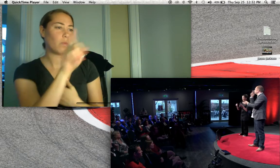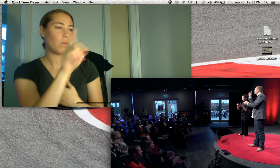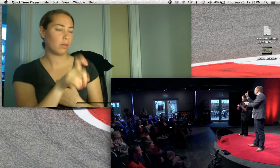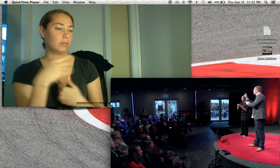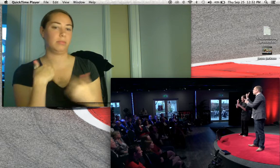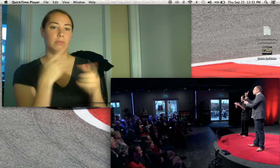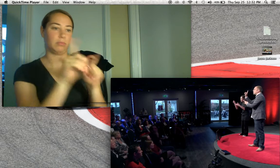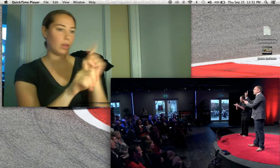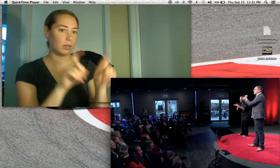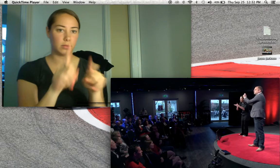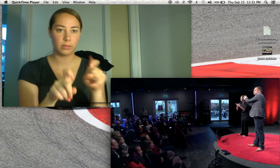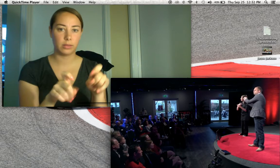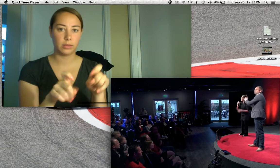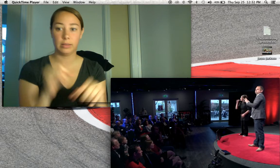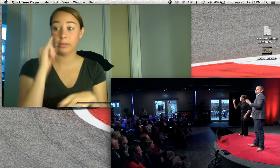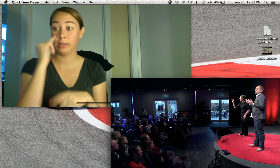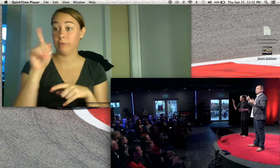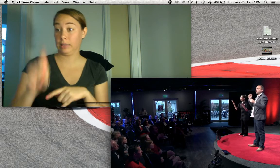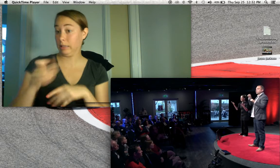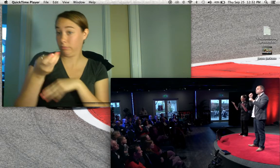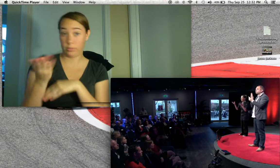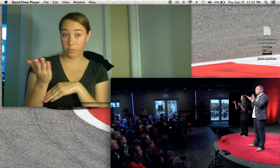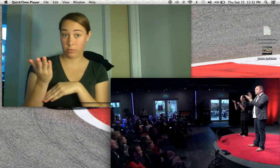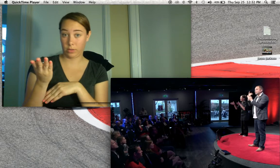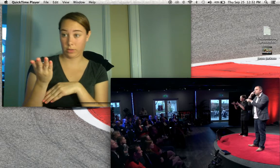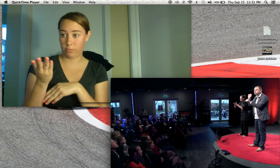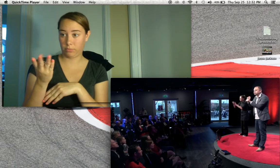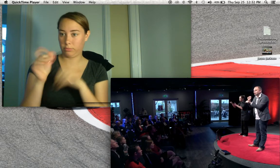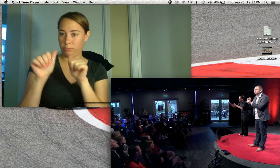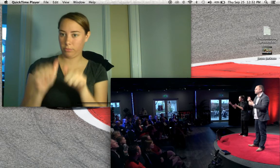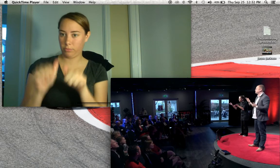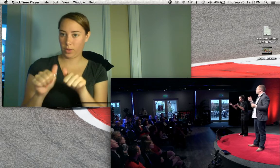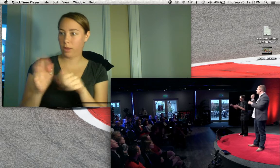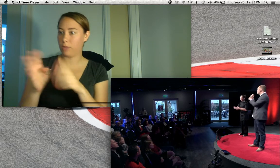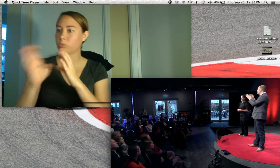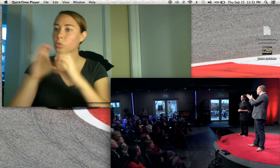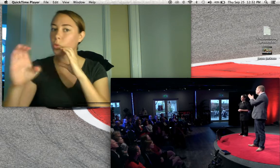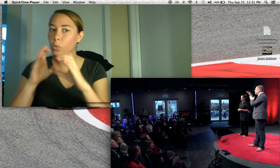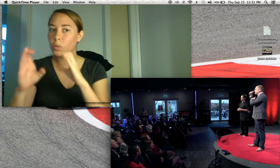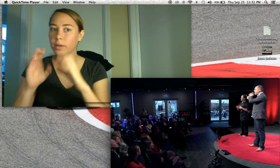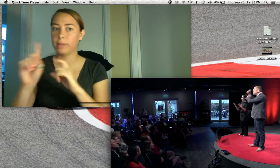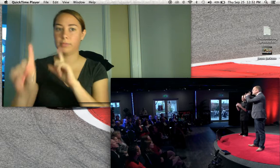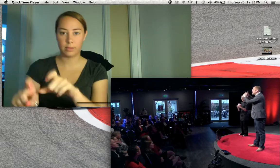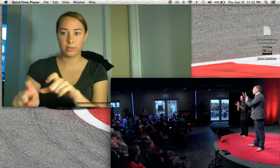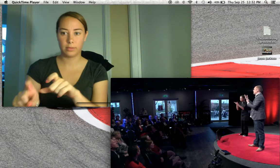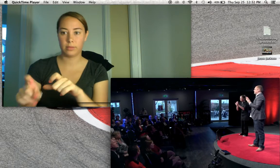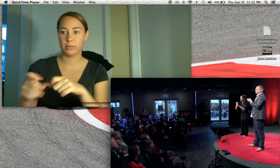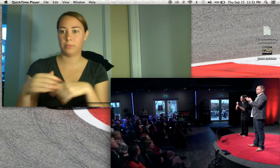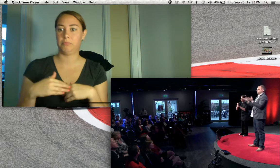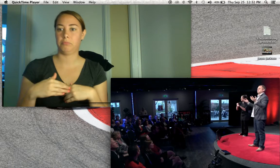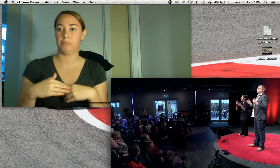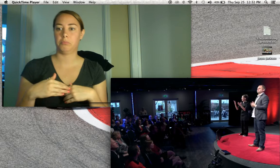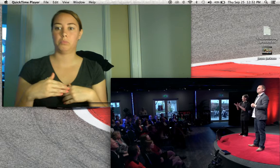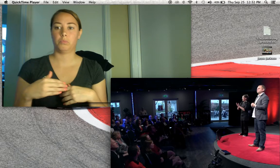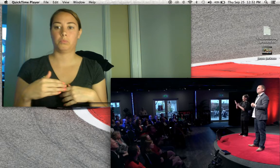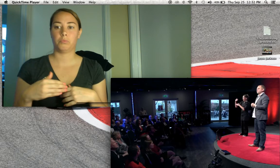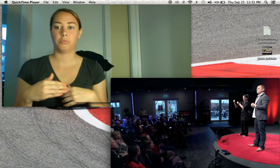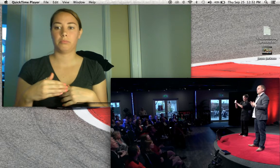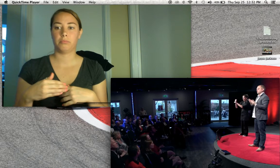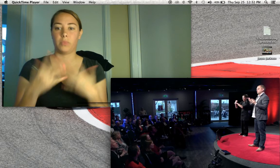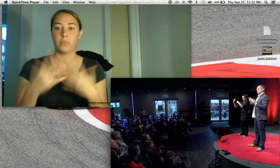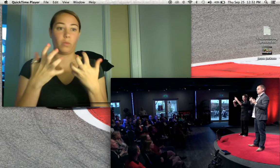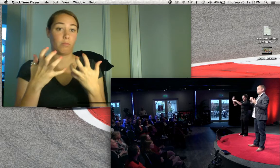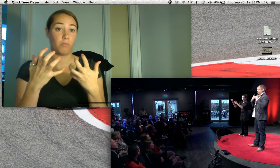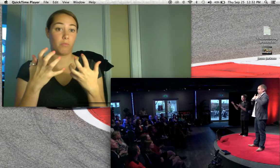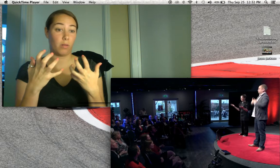train has been cancelled again, or when the next platform is going to be, because you can apply for a job and you can make a career for yourself with